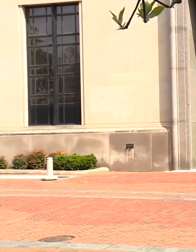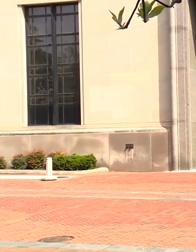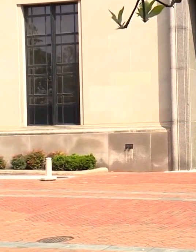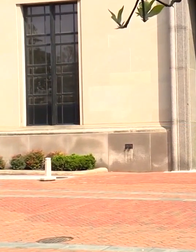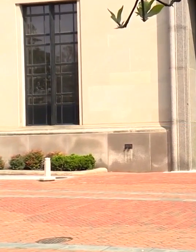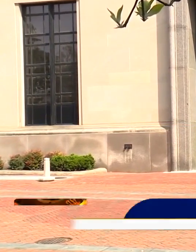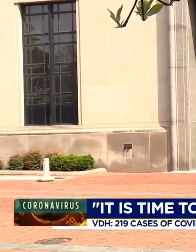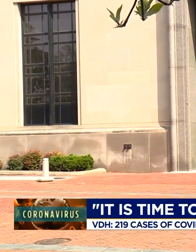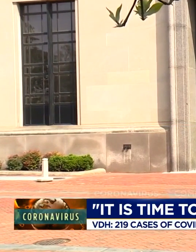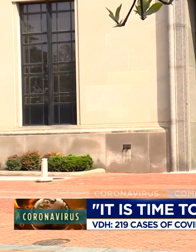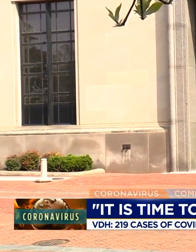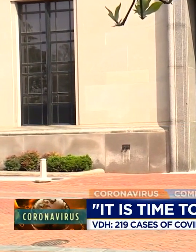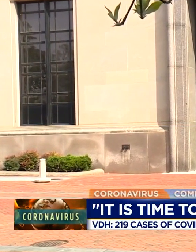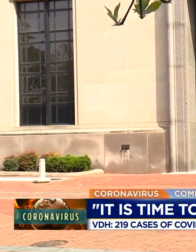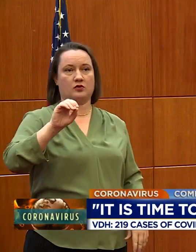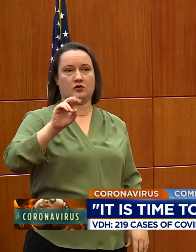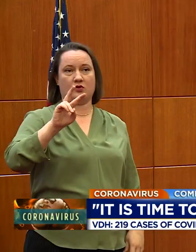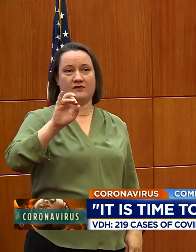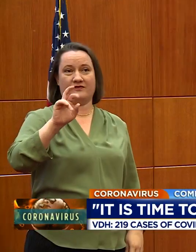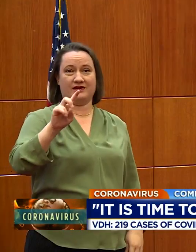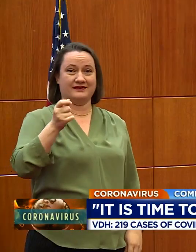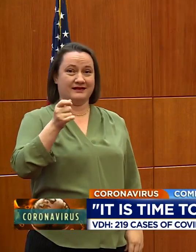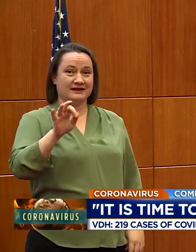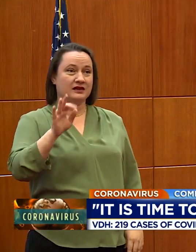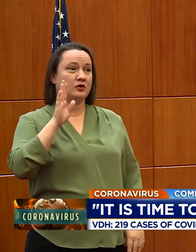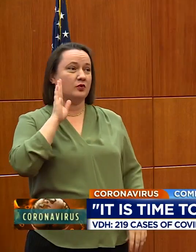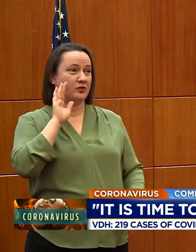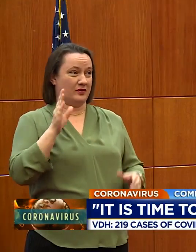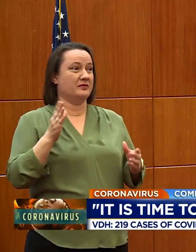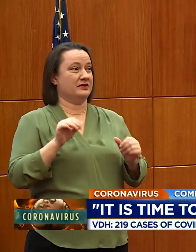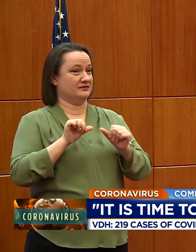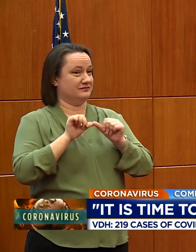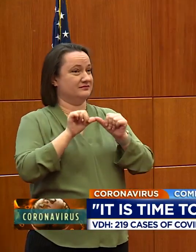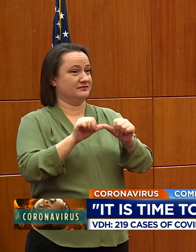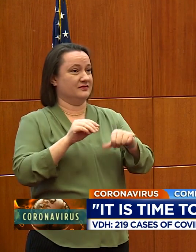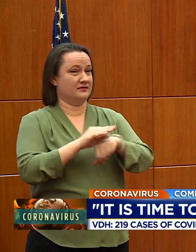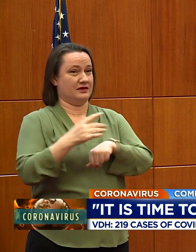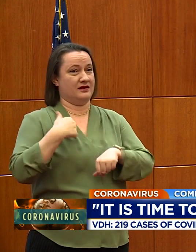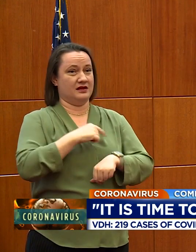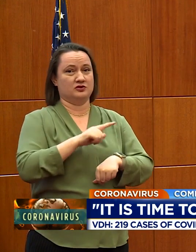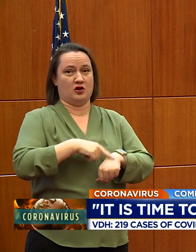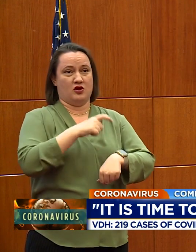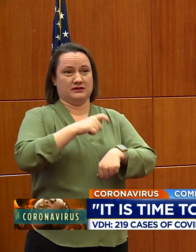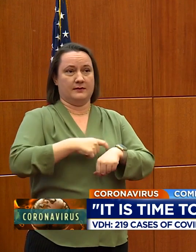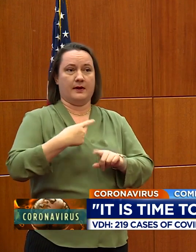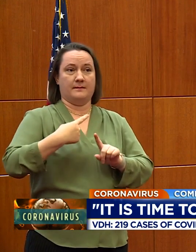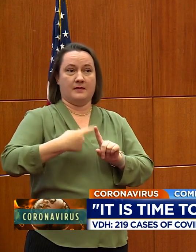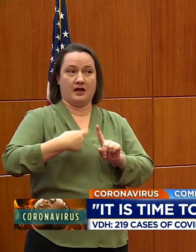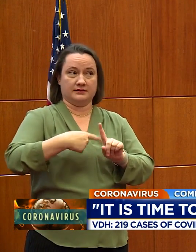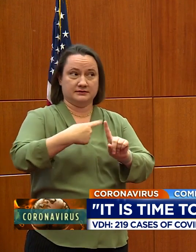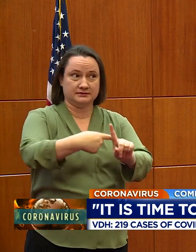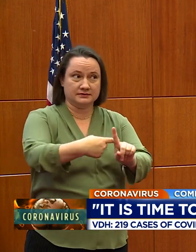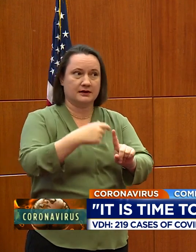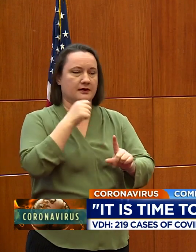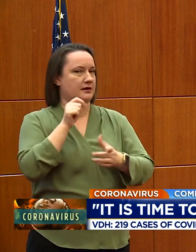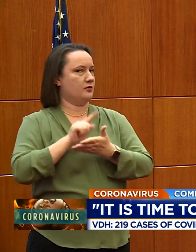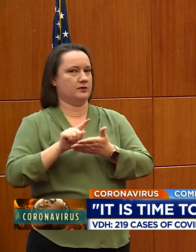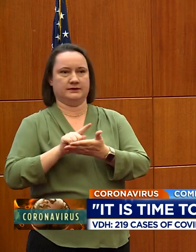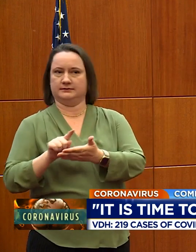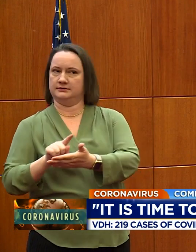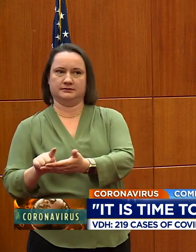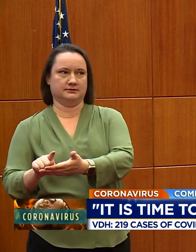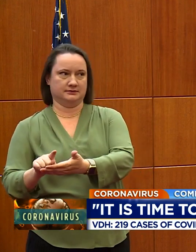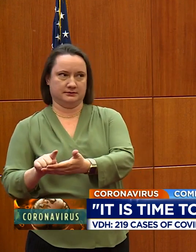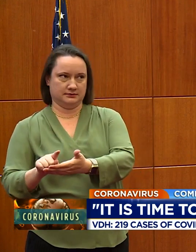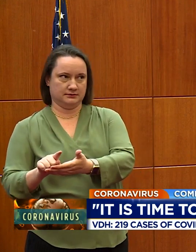COVID-19 is going to be with us for a long time. Months, not weeks. The